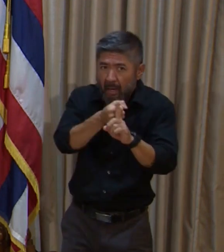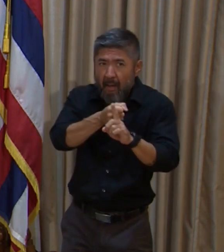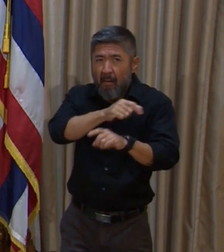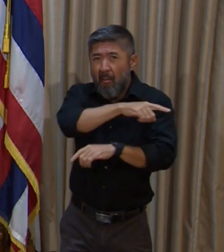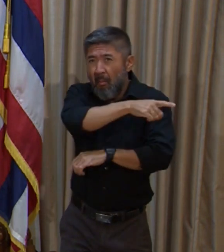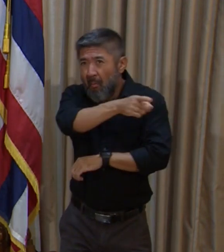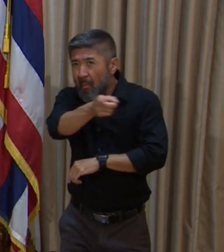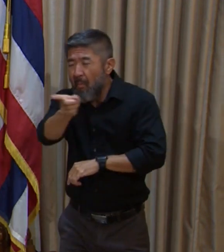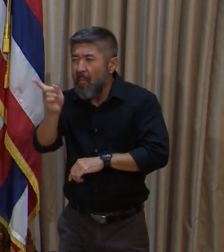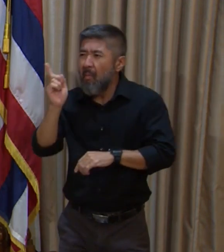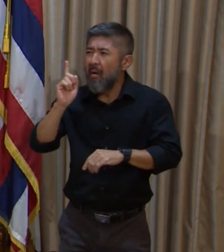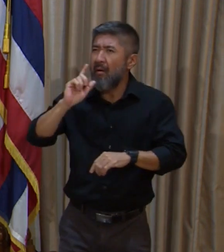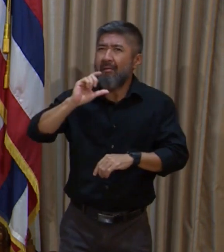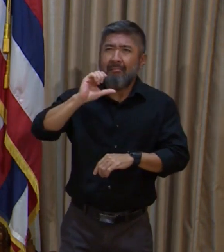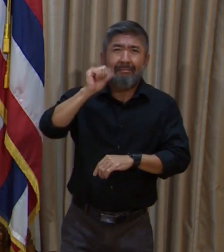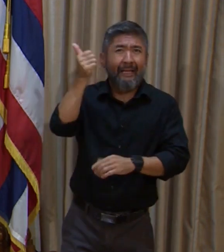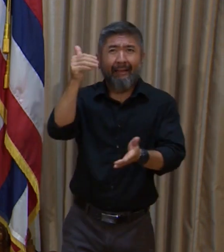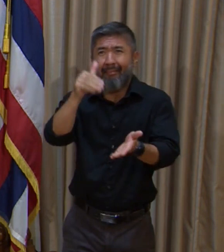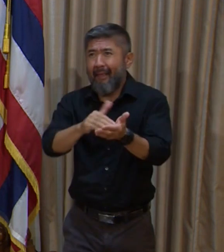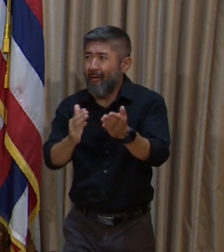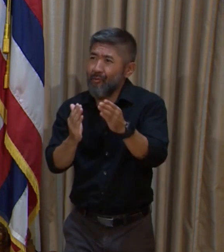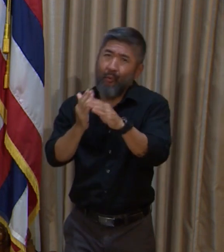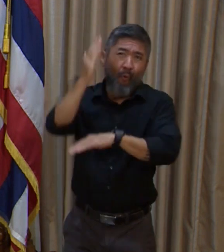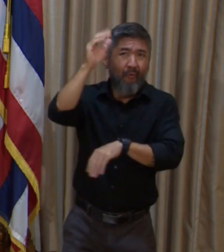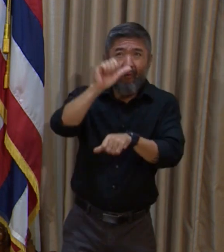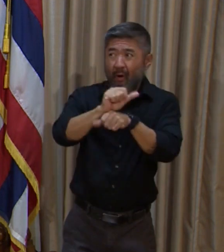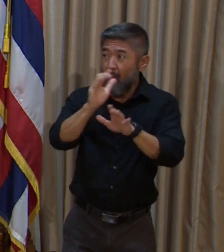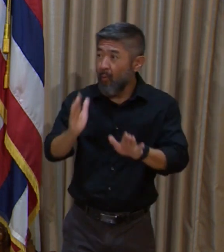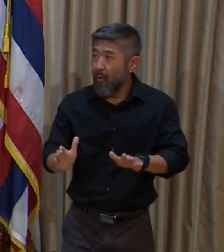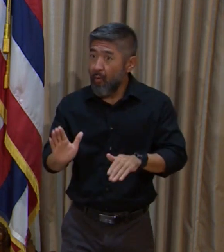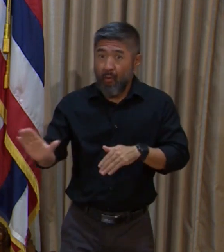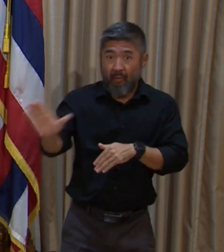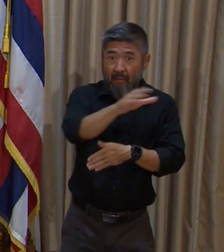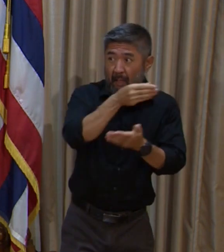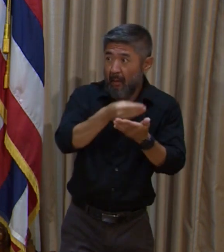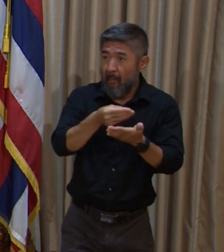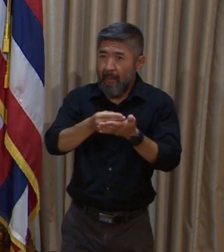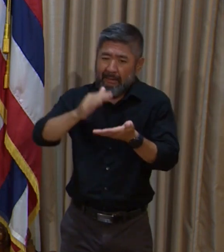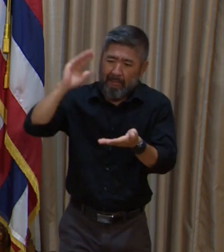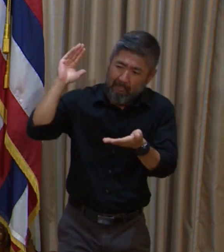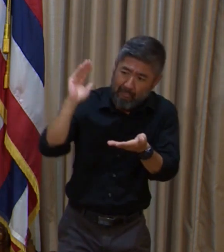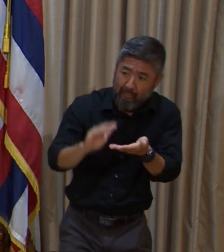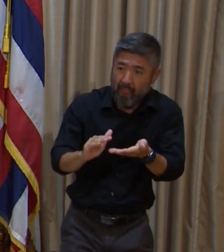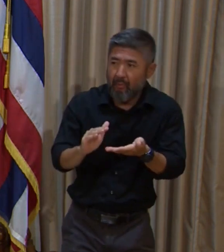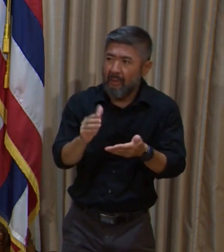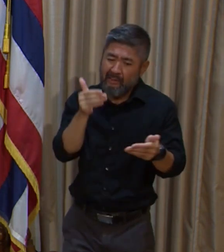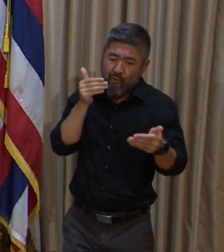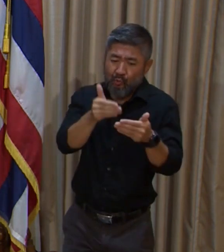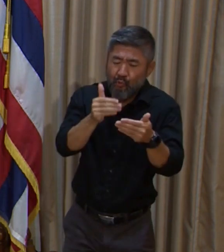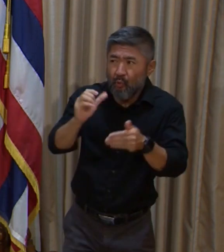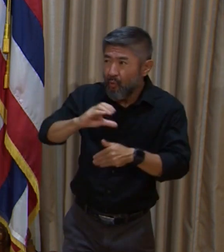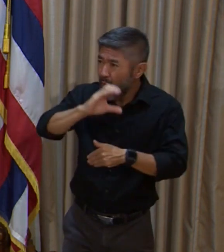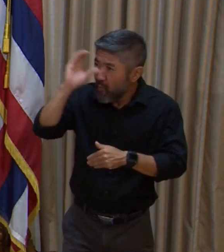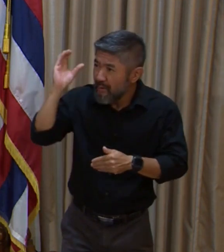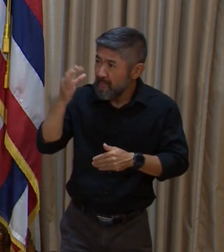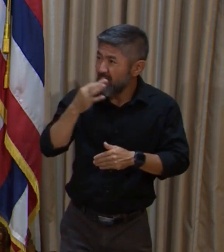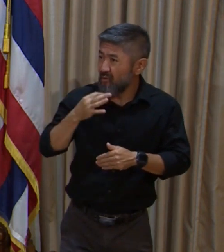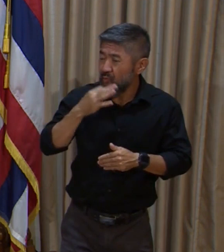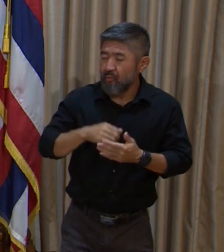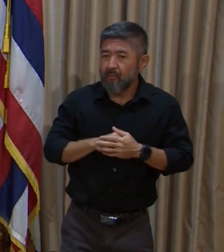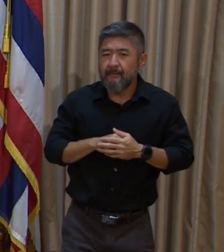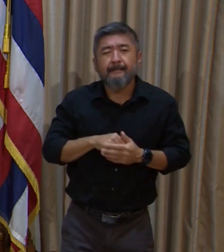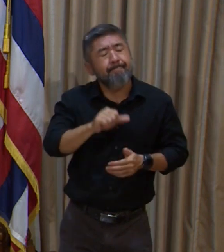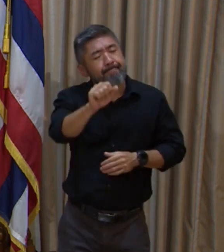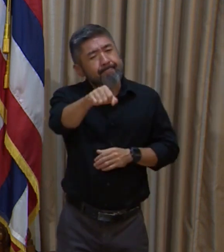who will basically cut down their spending with Christmas coming up? Certainly, we did want